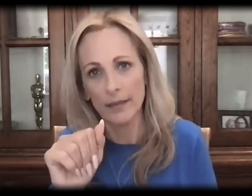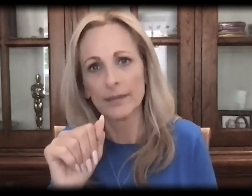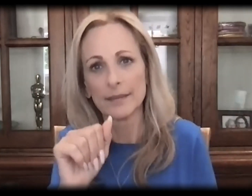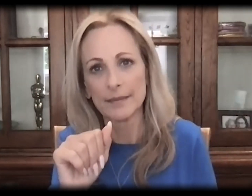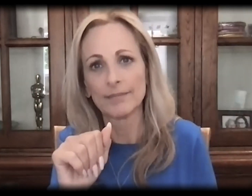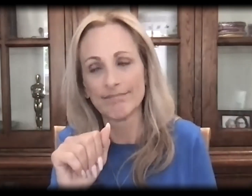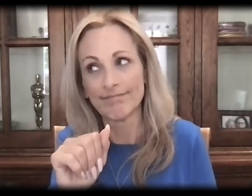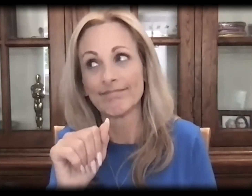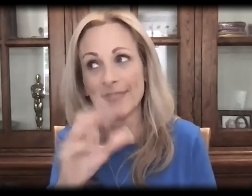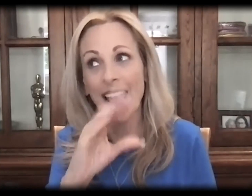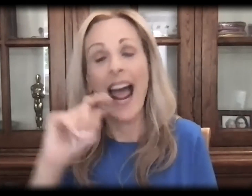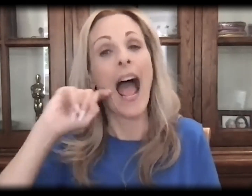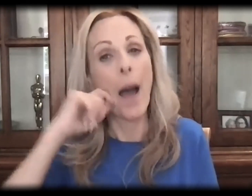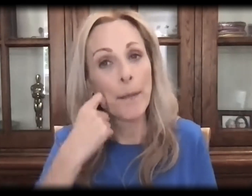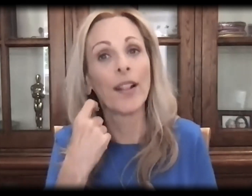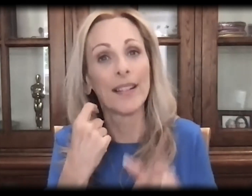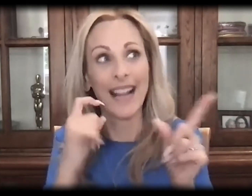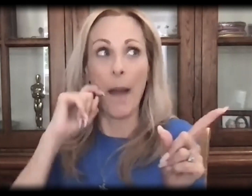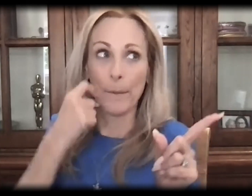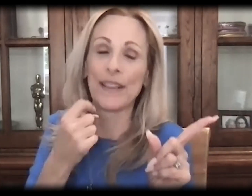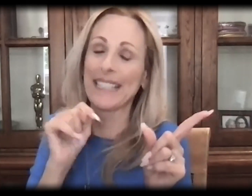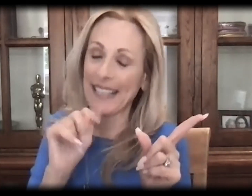And I'm proud that as a result of Apple,